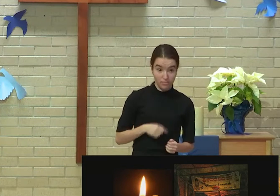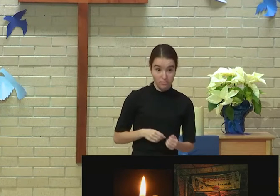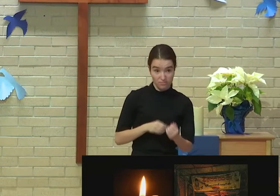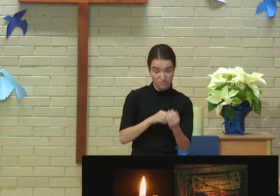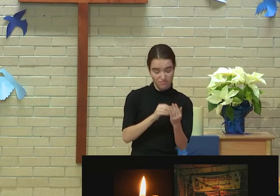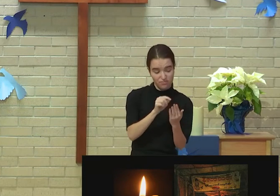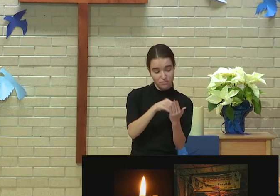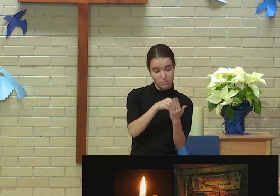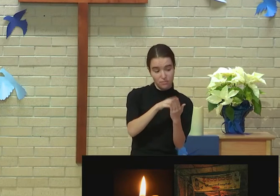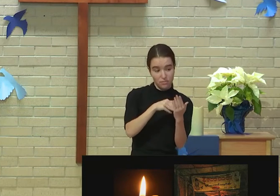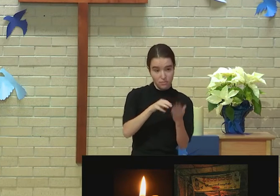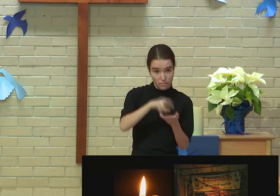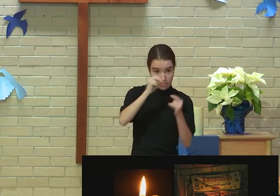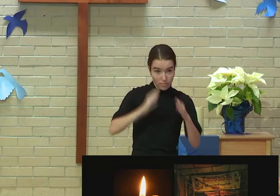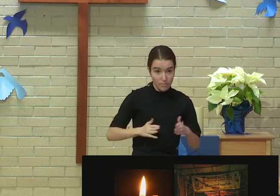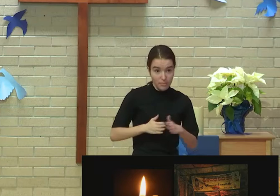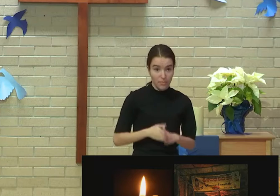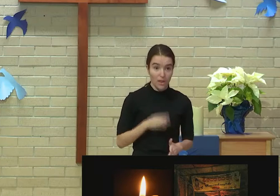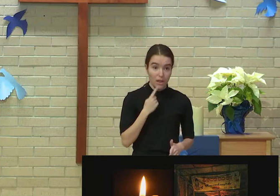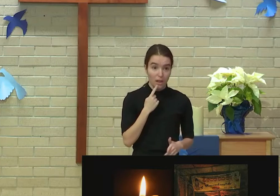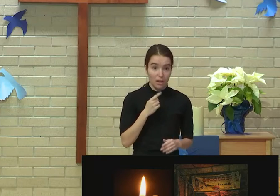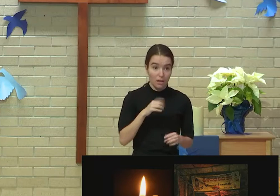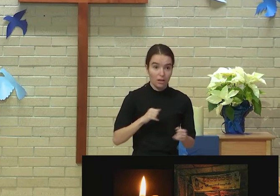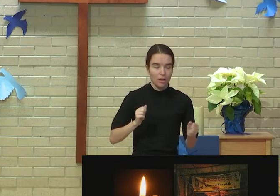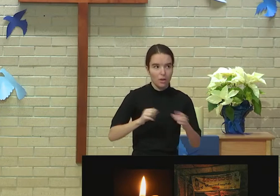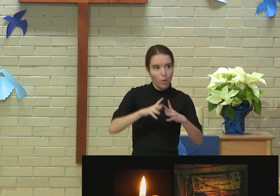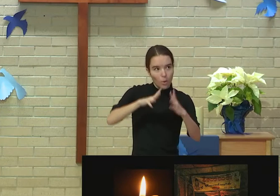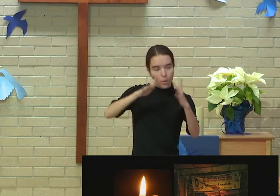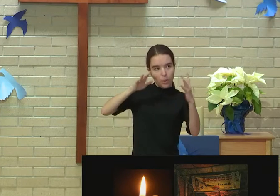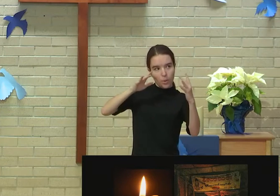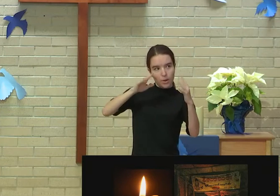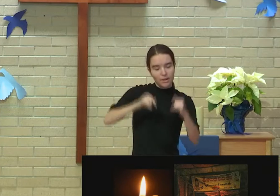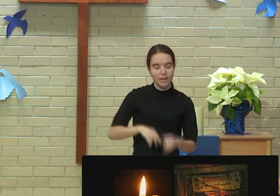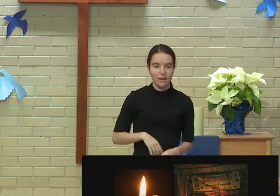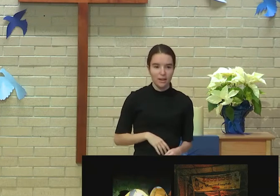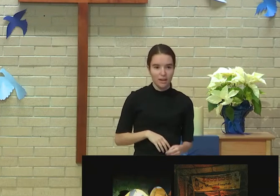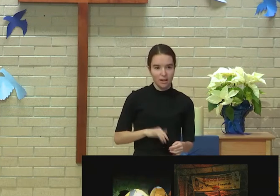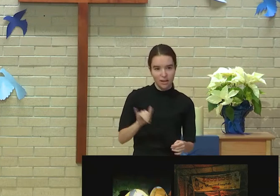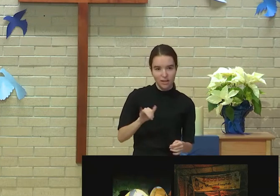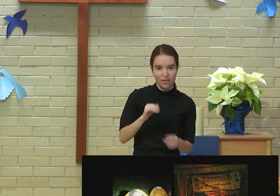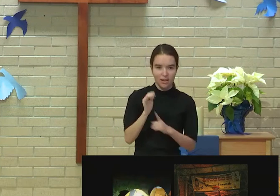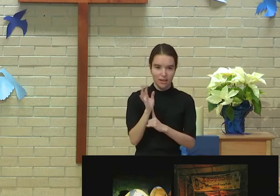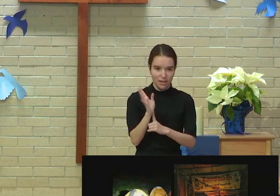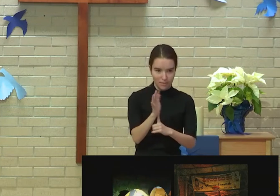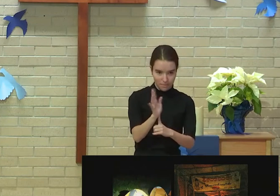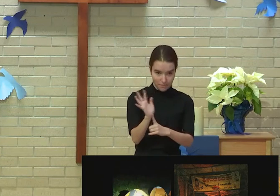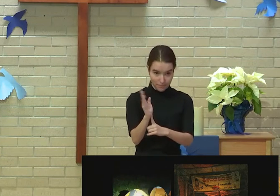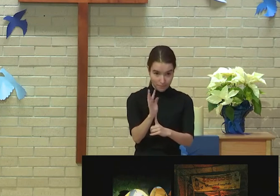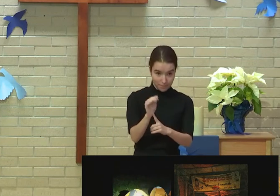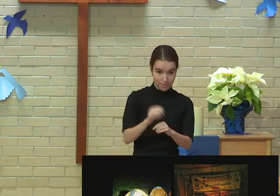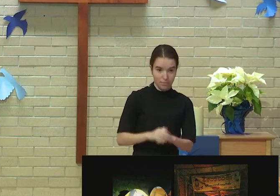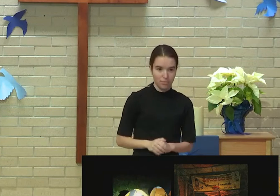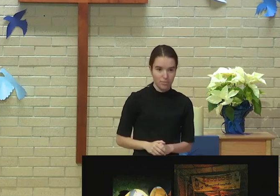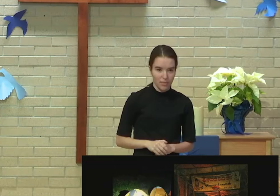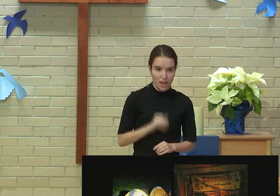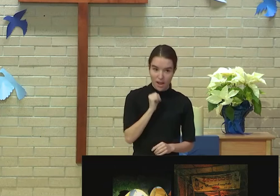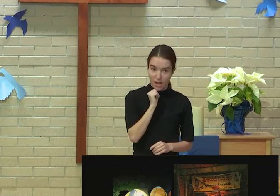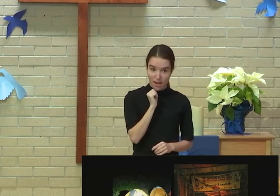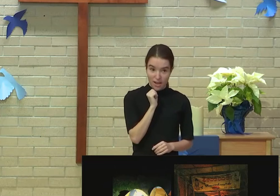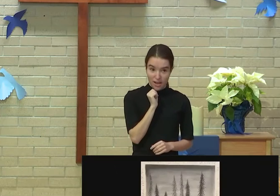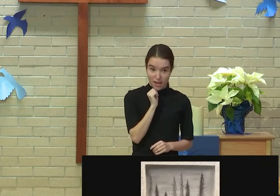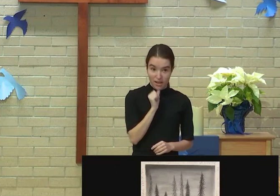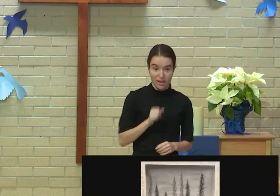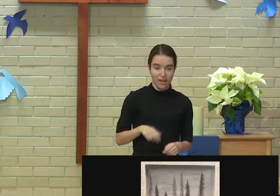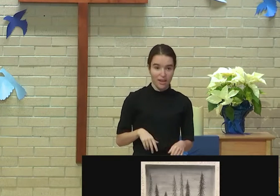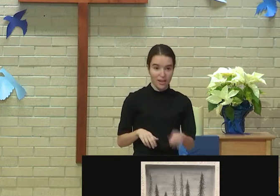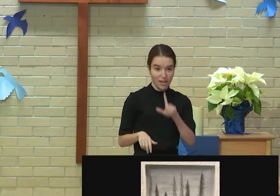recycle, but don't shine it like a flashlight, shine it like a candle. So not the left, do the